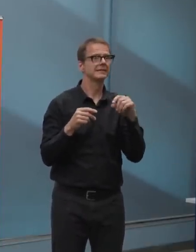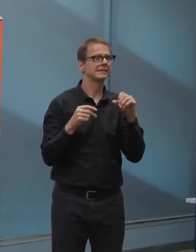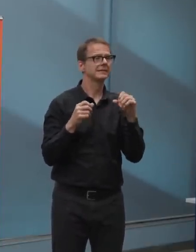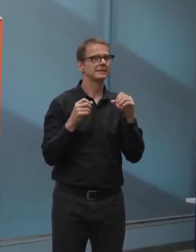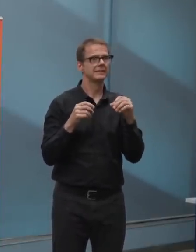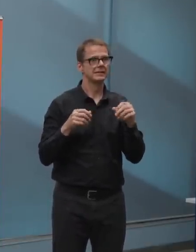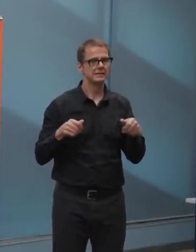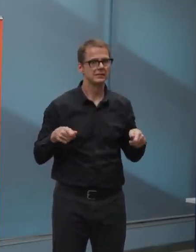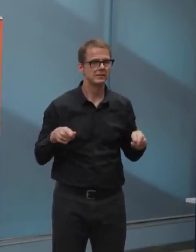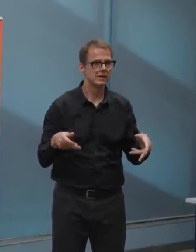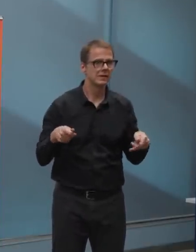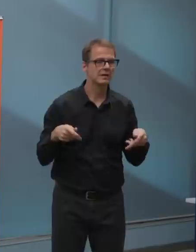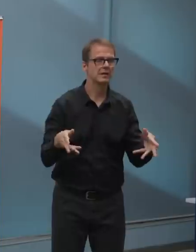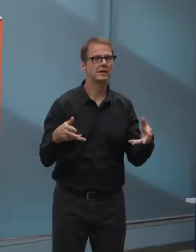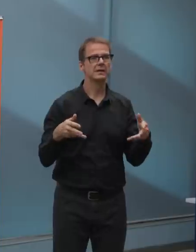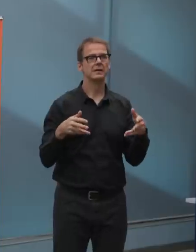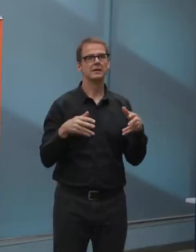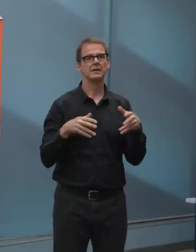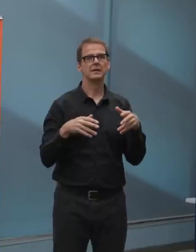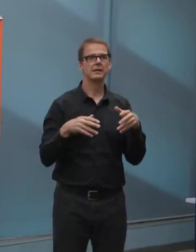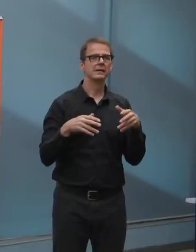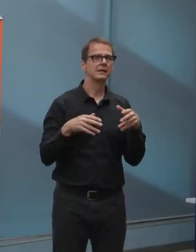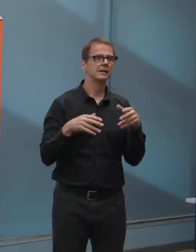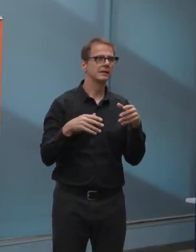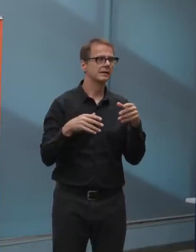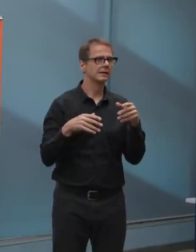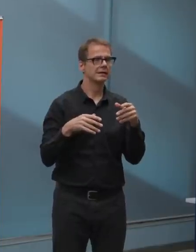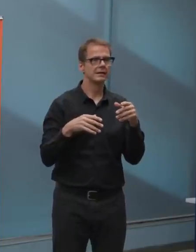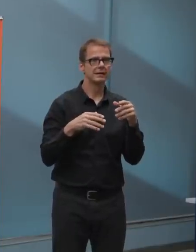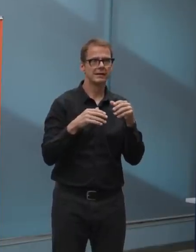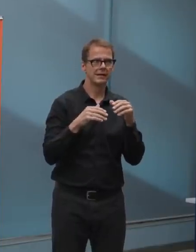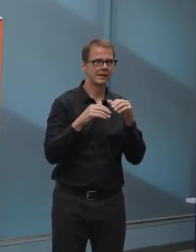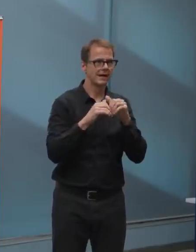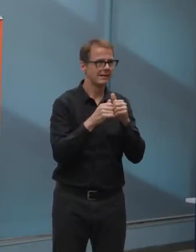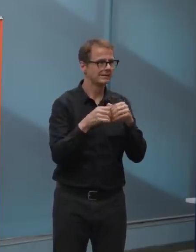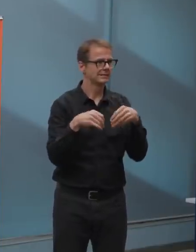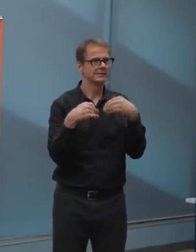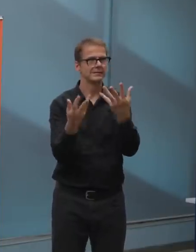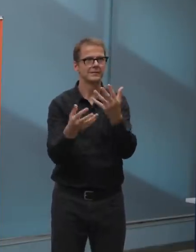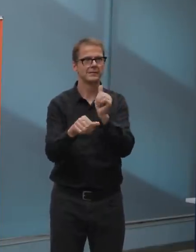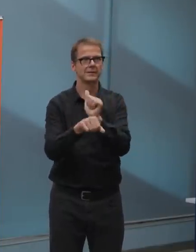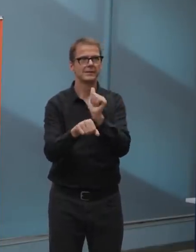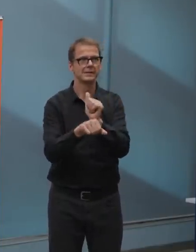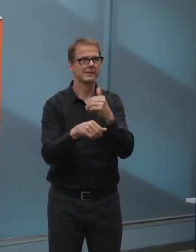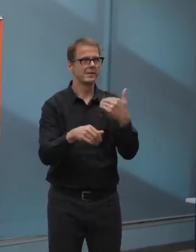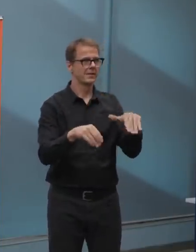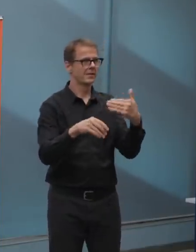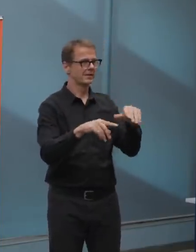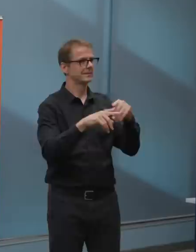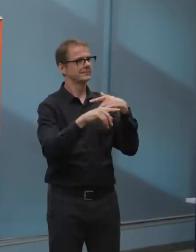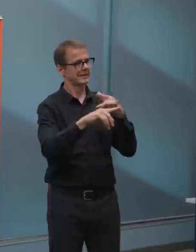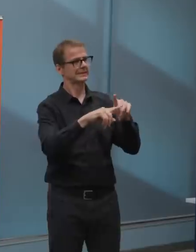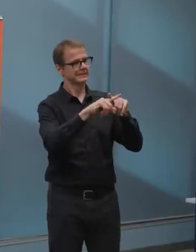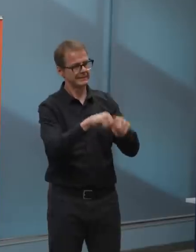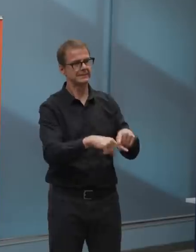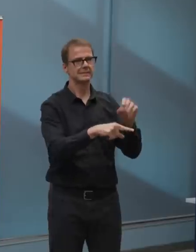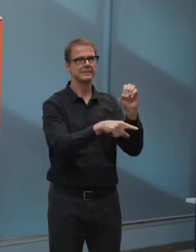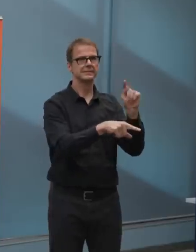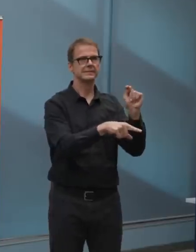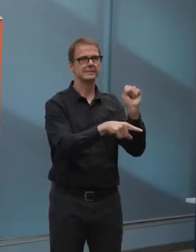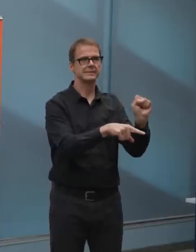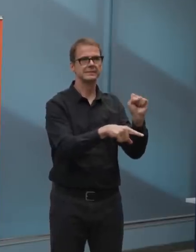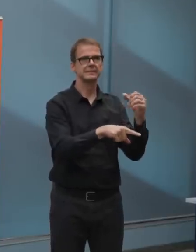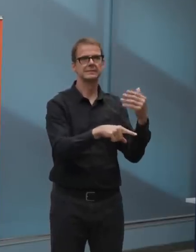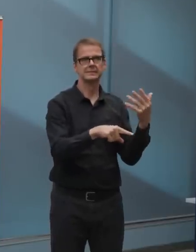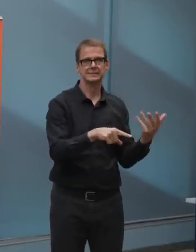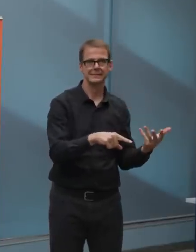get to, uh, their employment, particularly their essential services jobs, uh, across the city. So I do not want to be in a